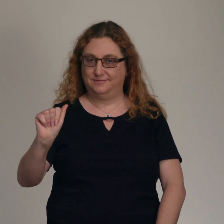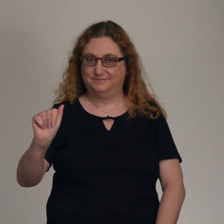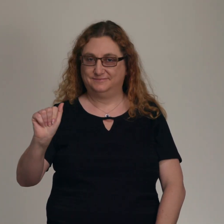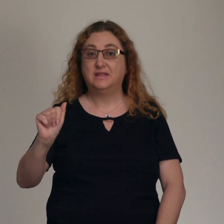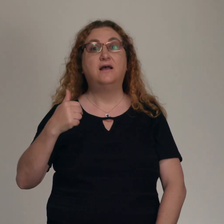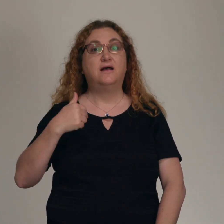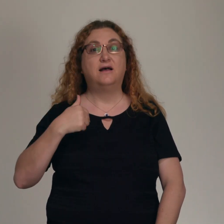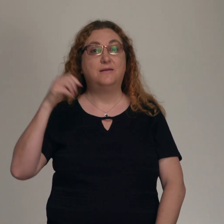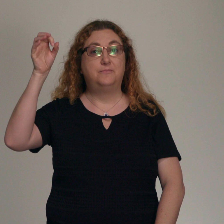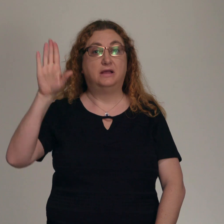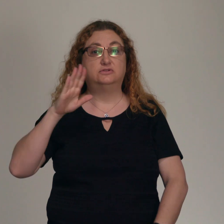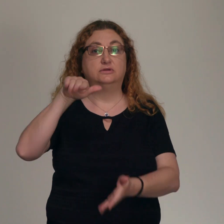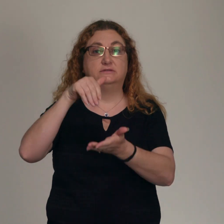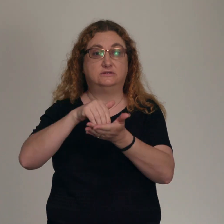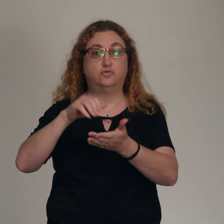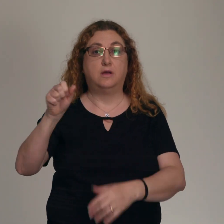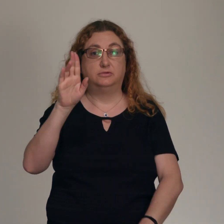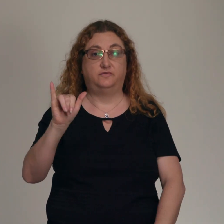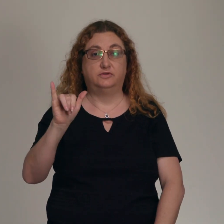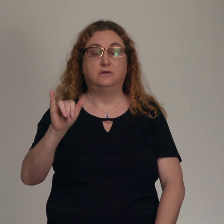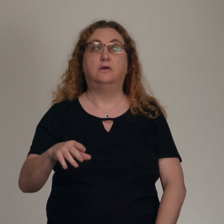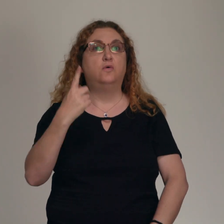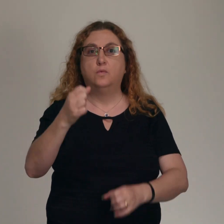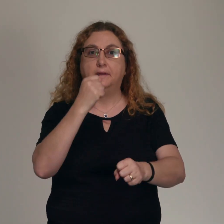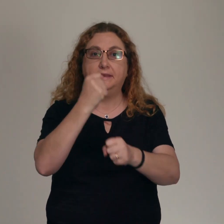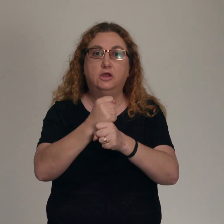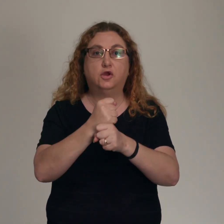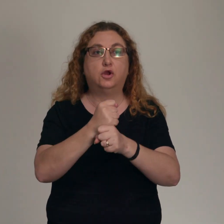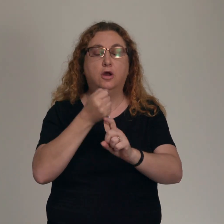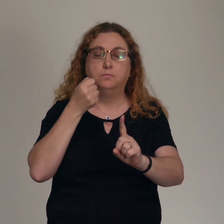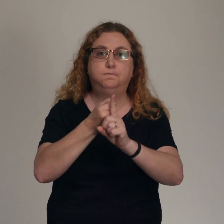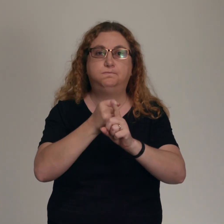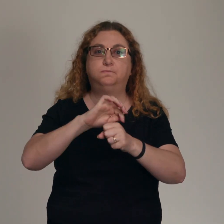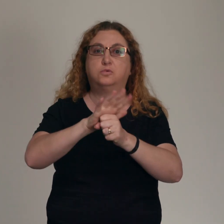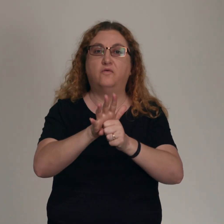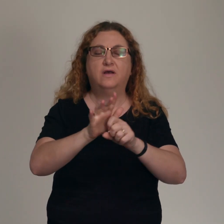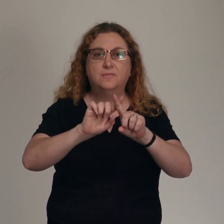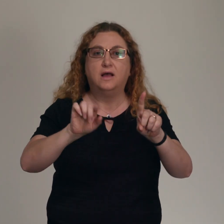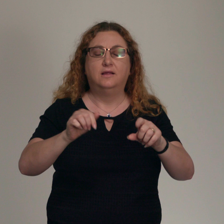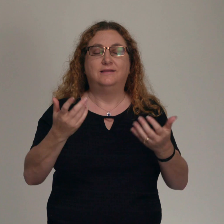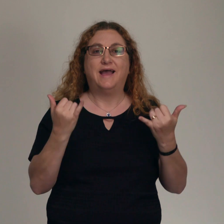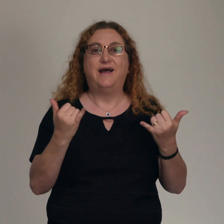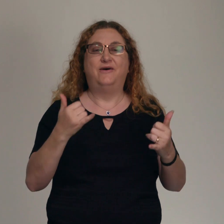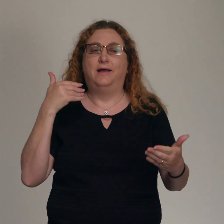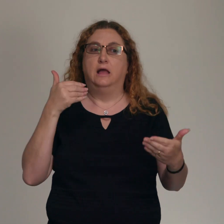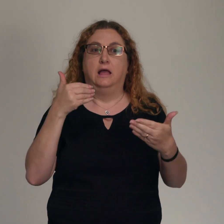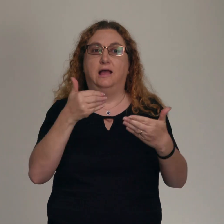It's been over a year since this pandemic totally changed our lives and we're finally seeing the light at the end of the tunnel. We have an announcement from our provincial health